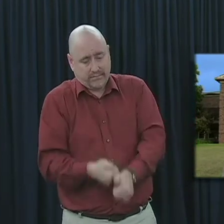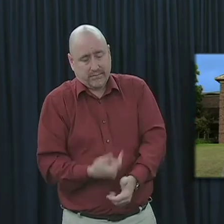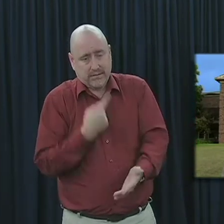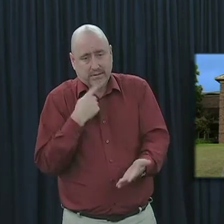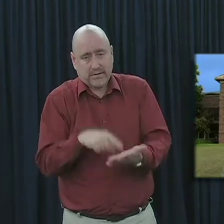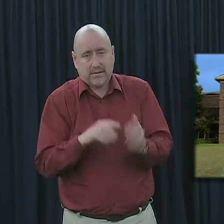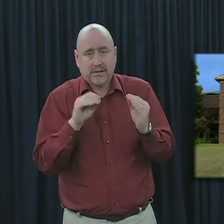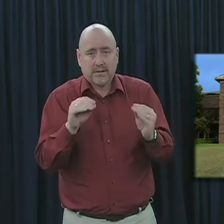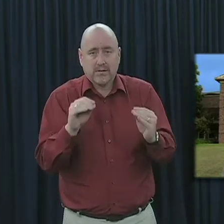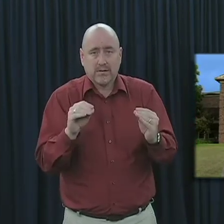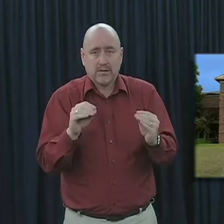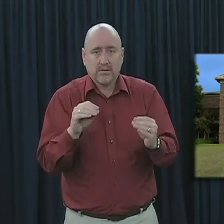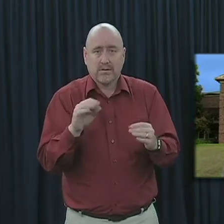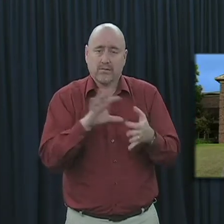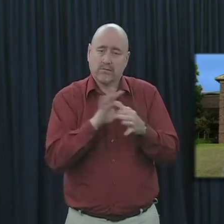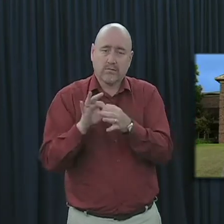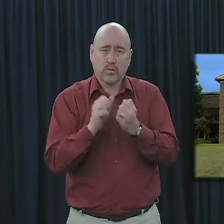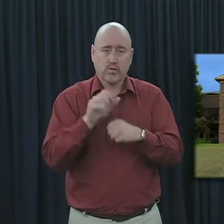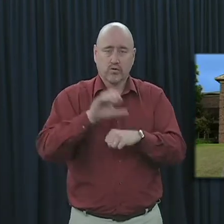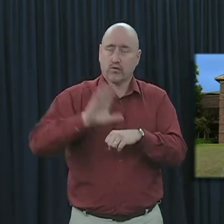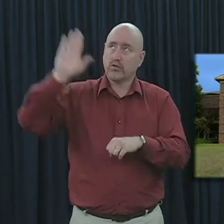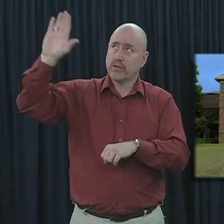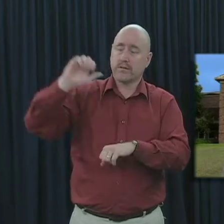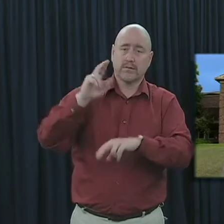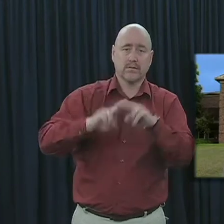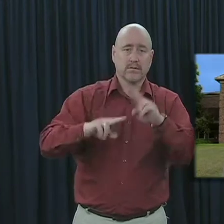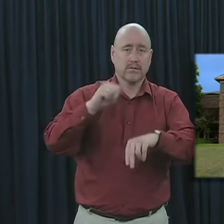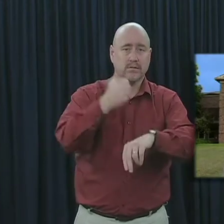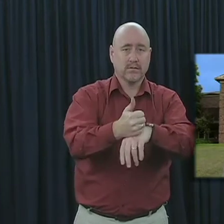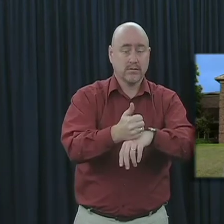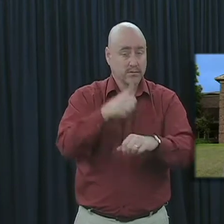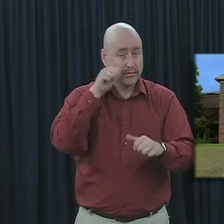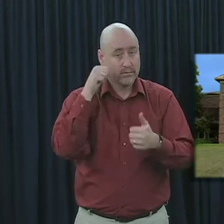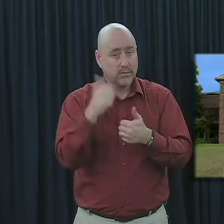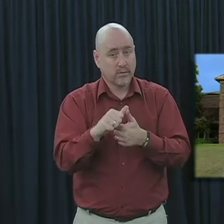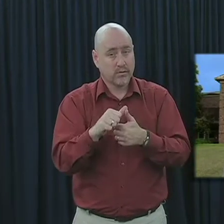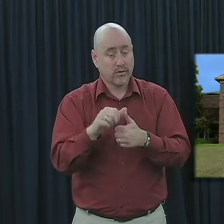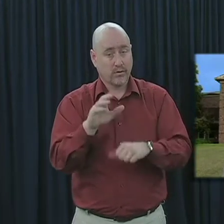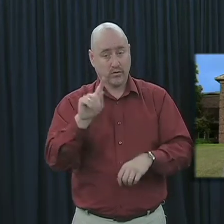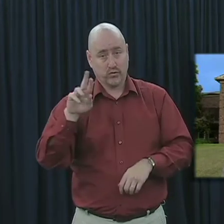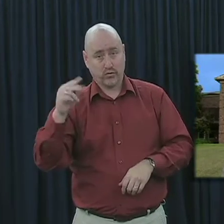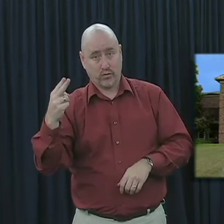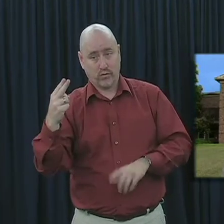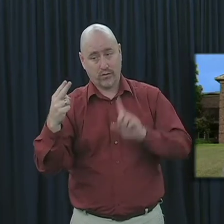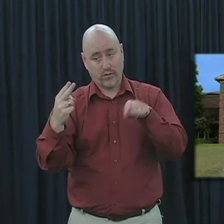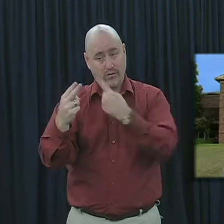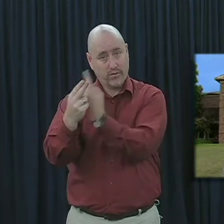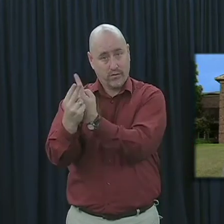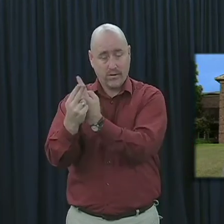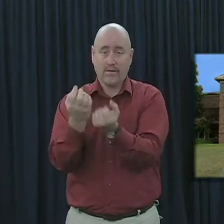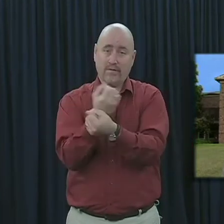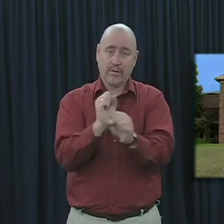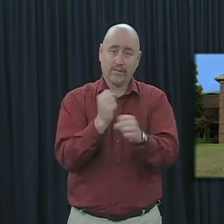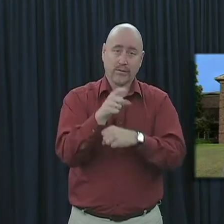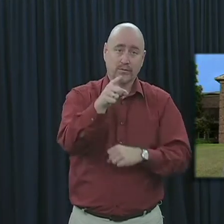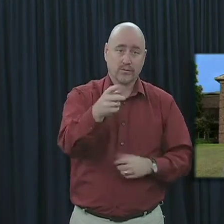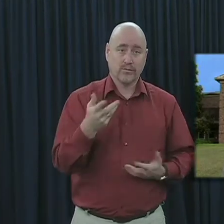what the Bible teaches about the church that Jesus built. Remember, the truth and only the truth can set you free.